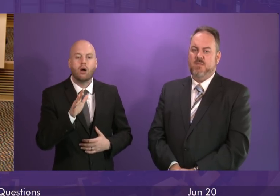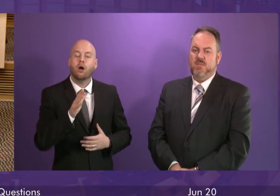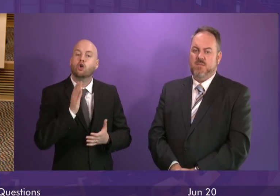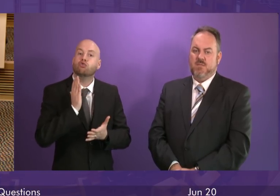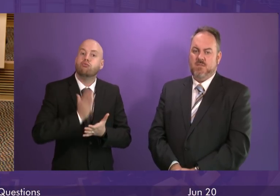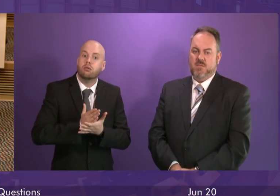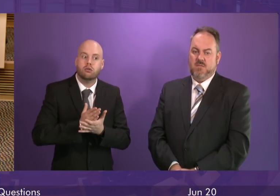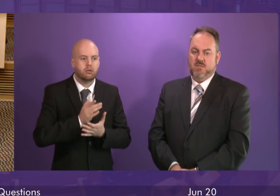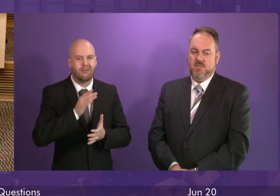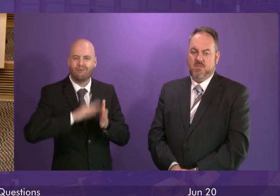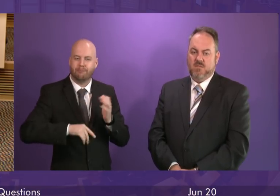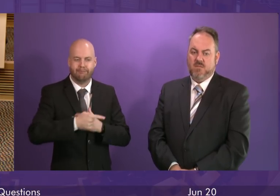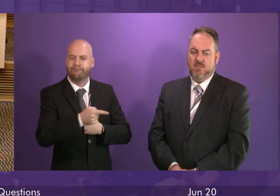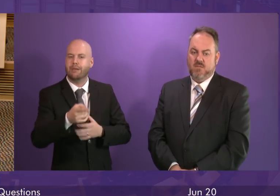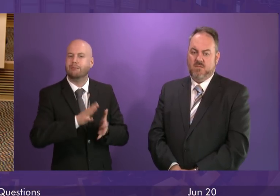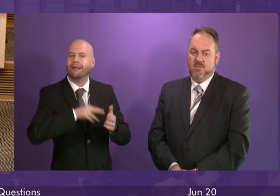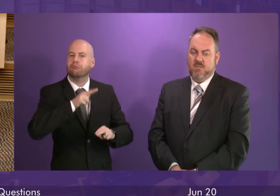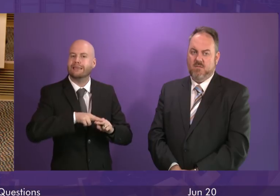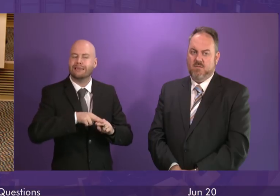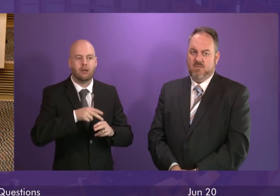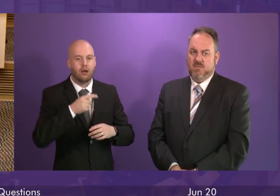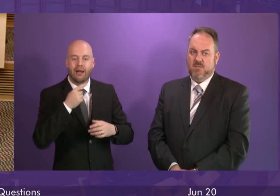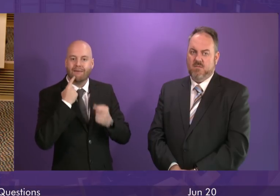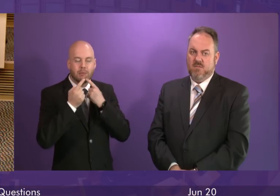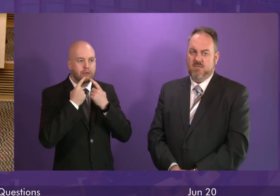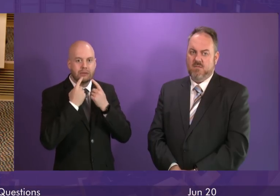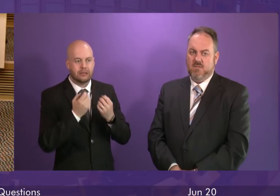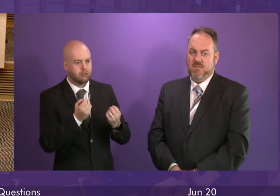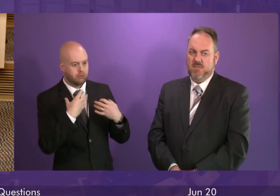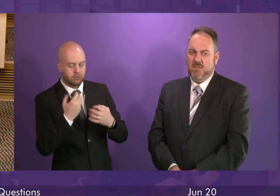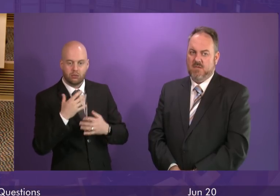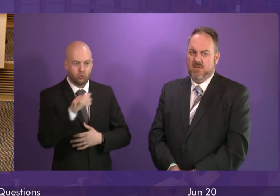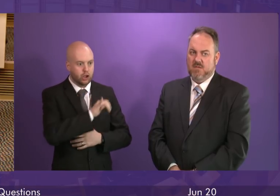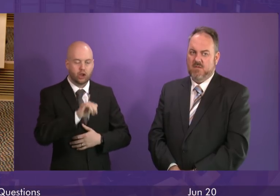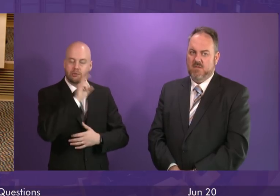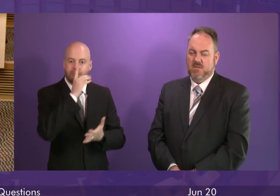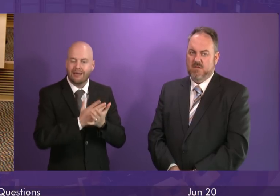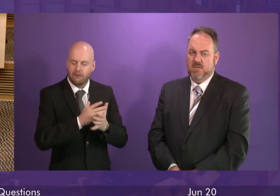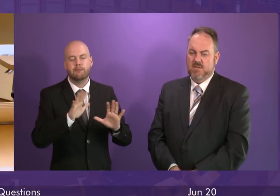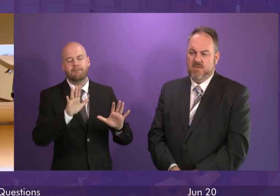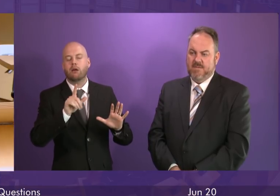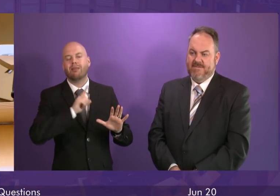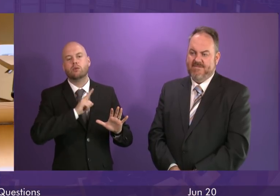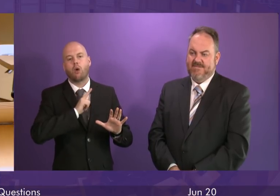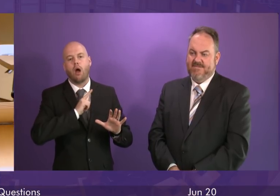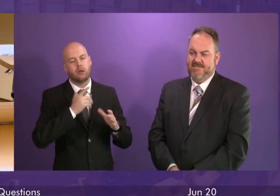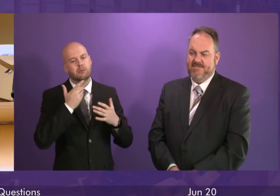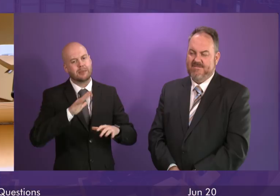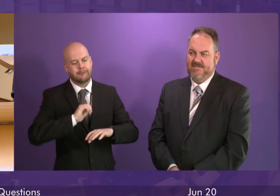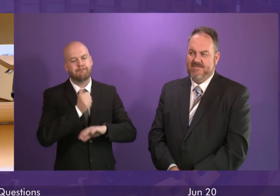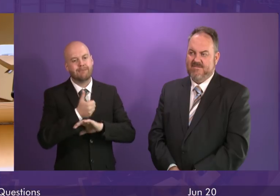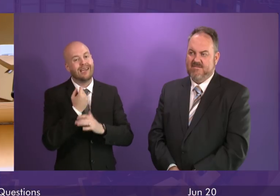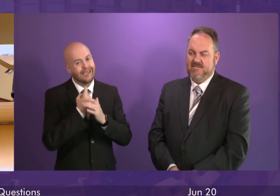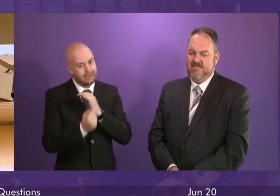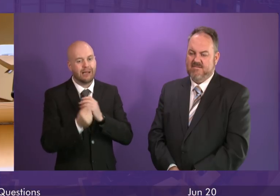on the part of parents and what they are being told. That is exactly why we took the decision last week to establish the independent review in order to